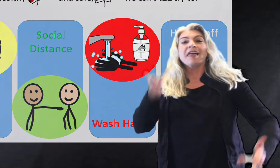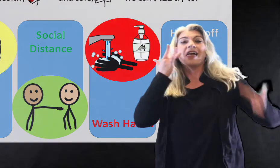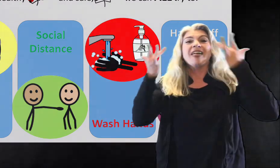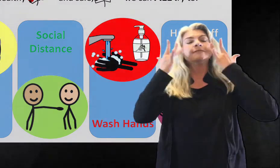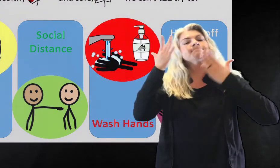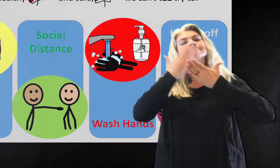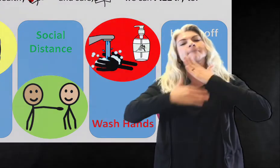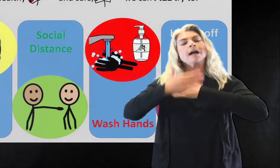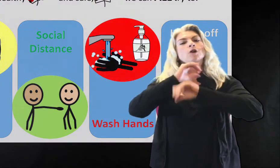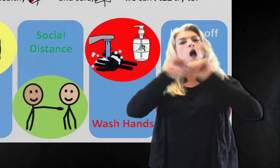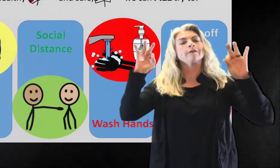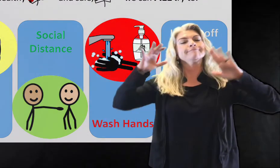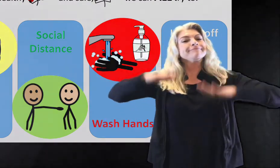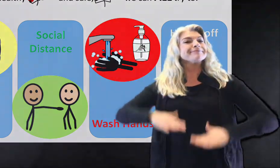hands off face.